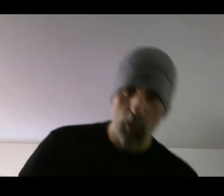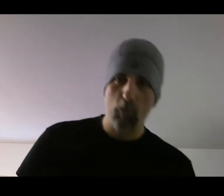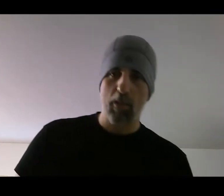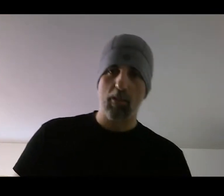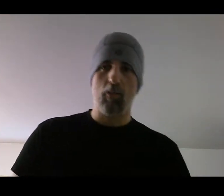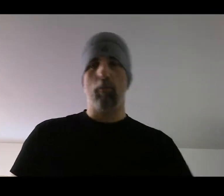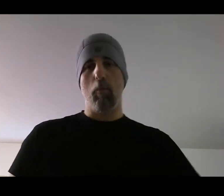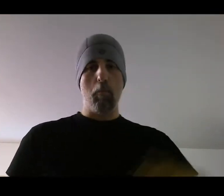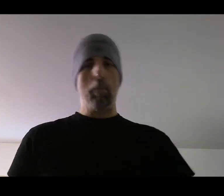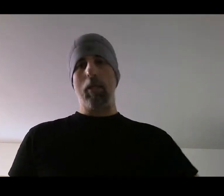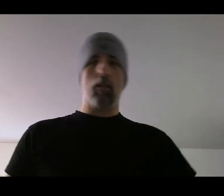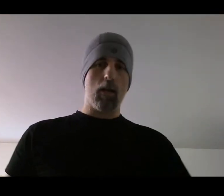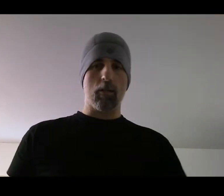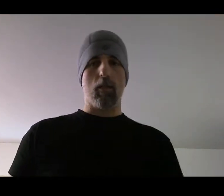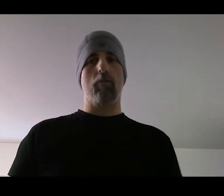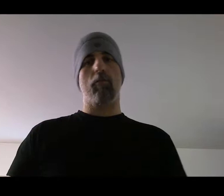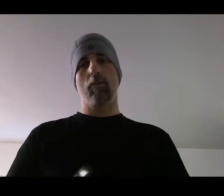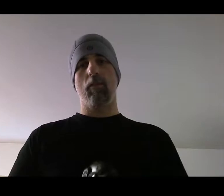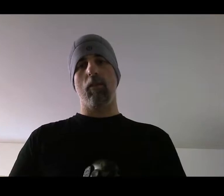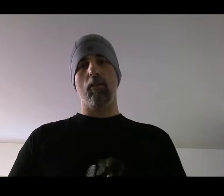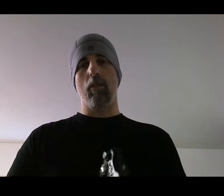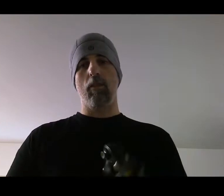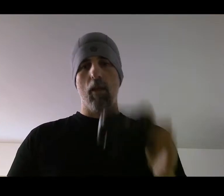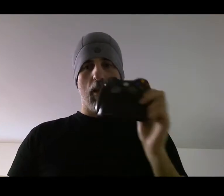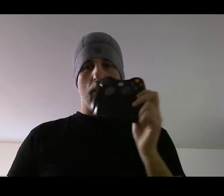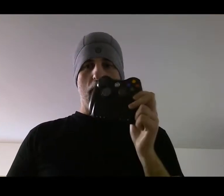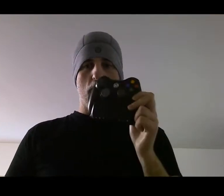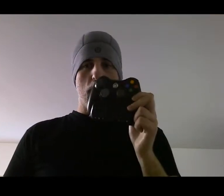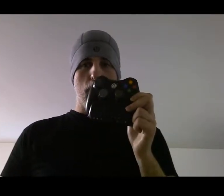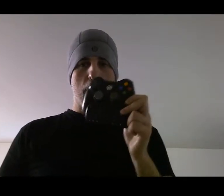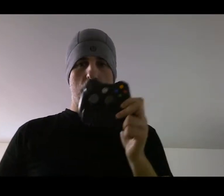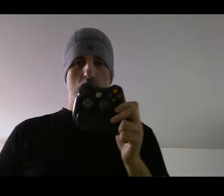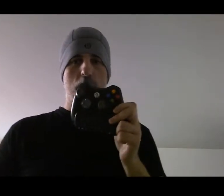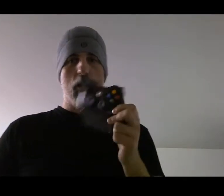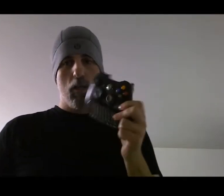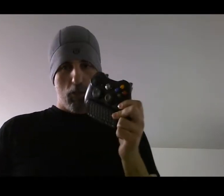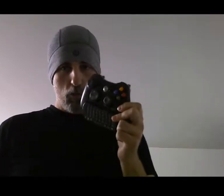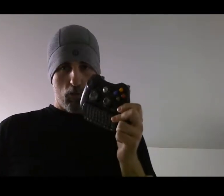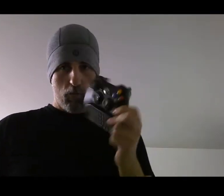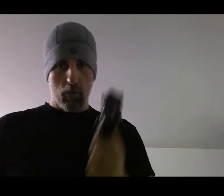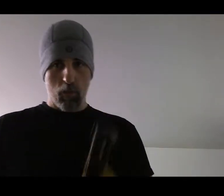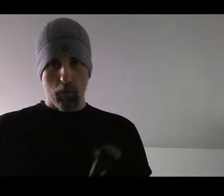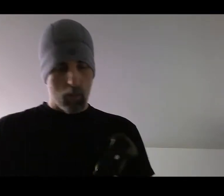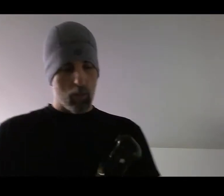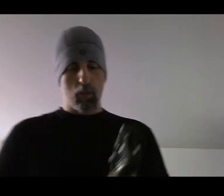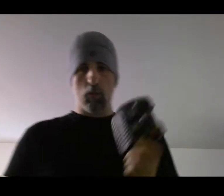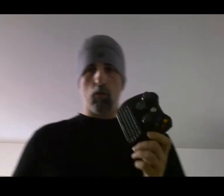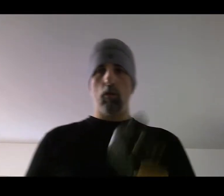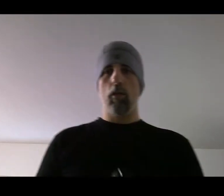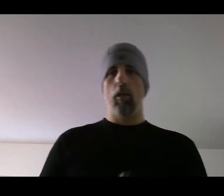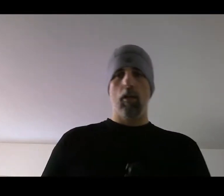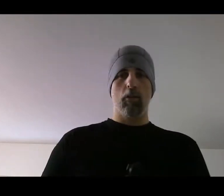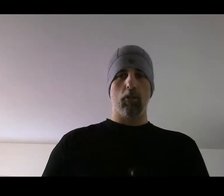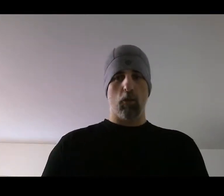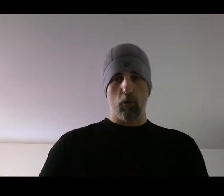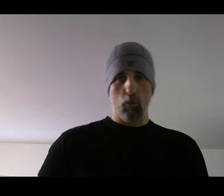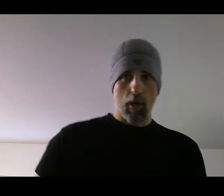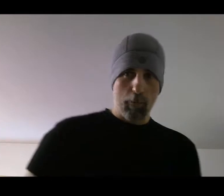use myself. I'm going to mimic a lot of stuff and occasionally bring in use of the 360 controller to show you what I mean.